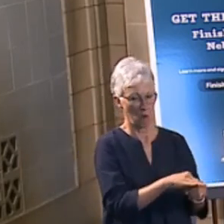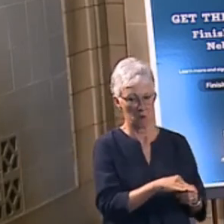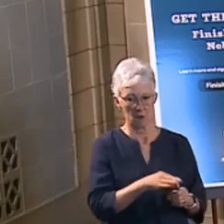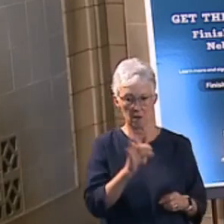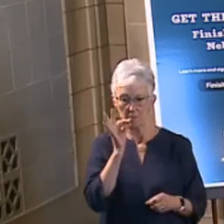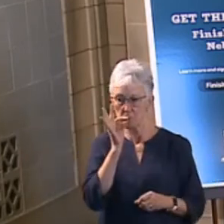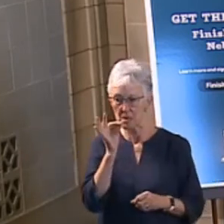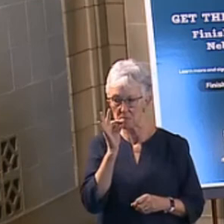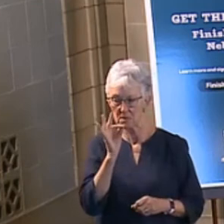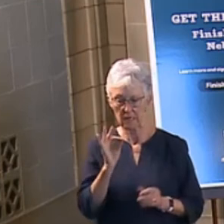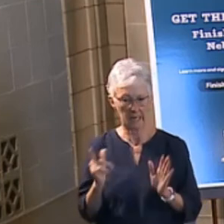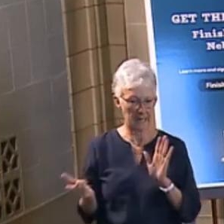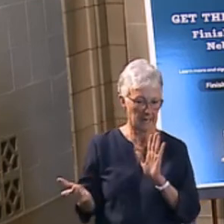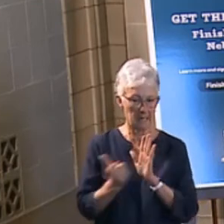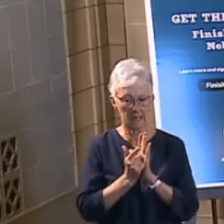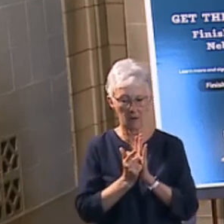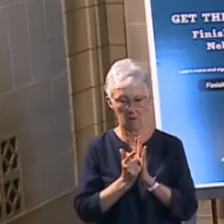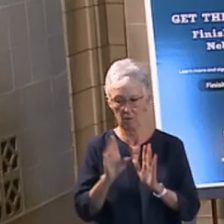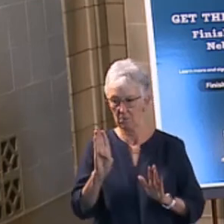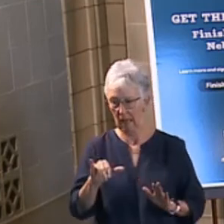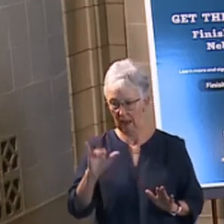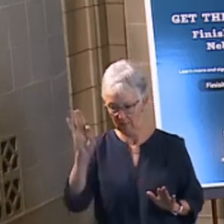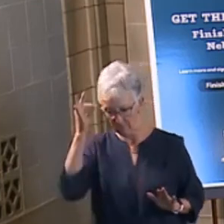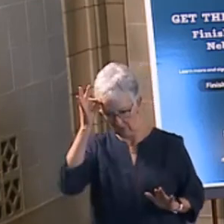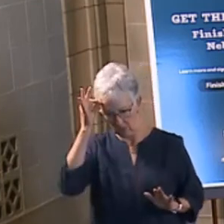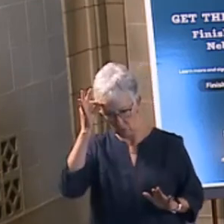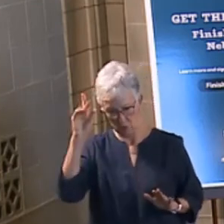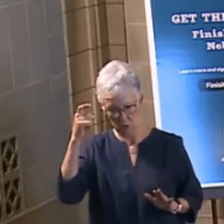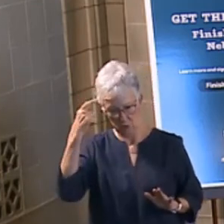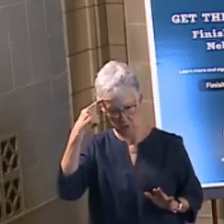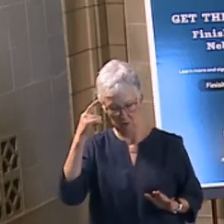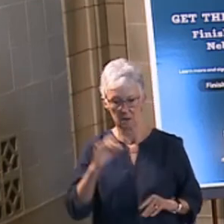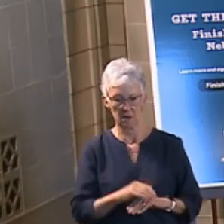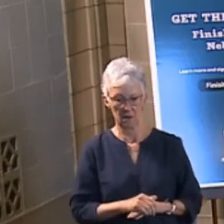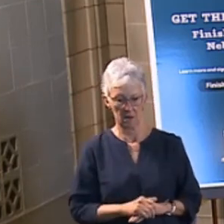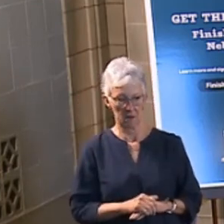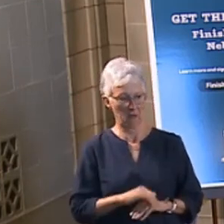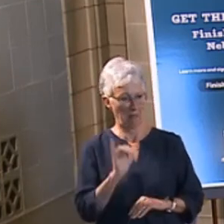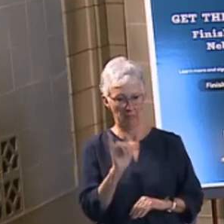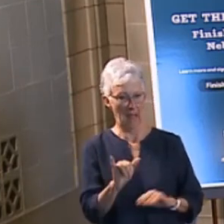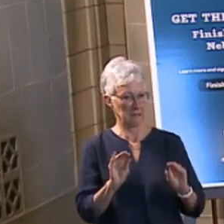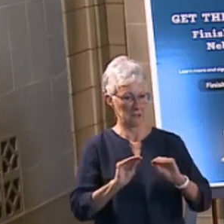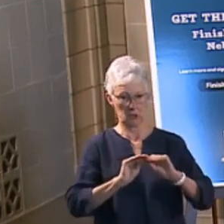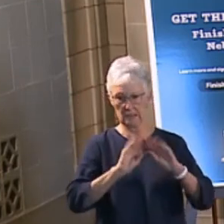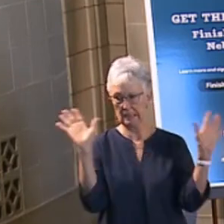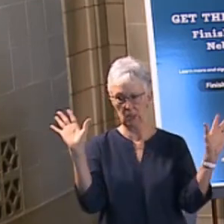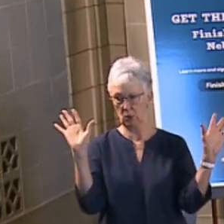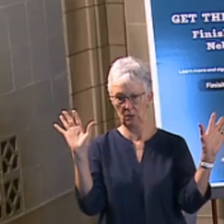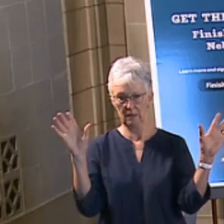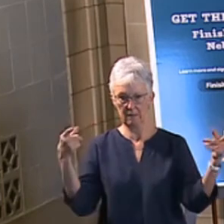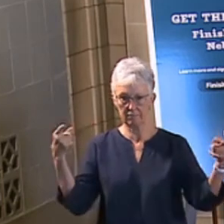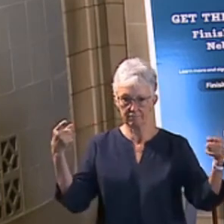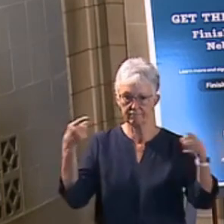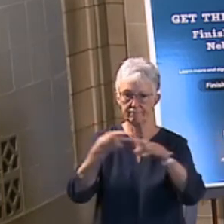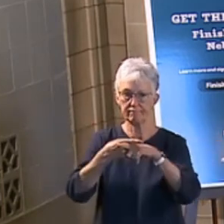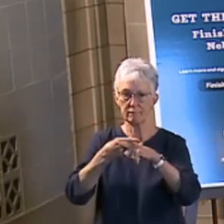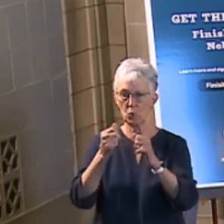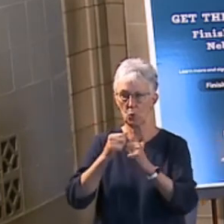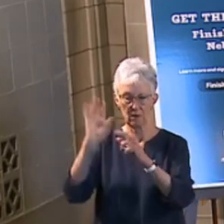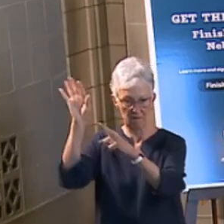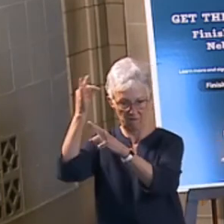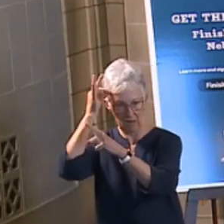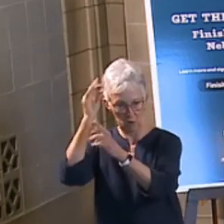It's a drug that's illegal by the federal government. So, that is something that's clearly a violation of federal law that he's proposing.